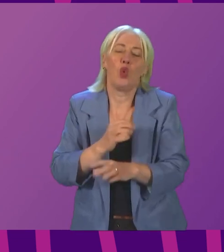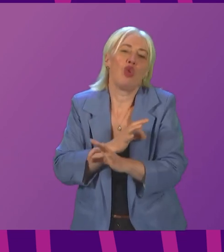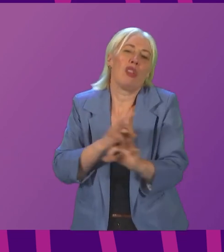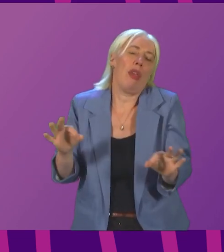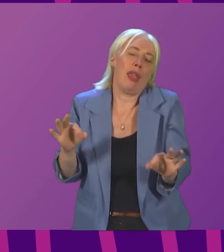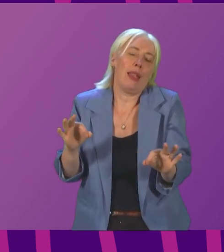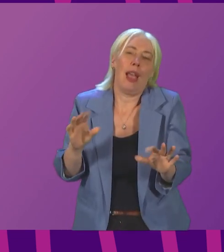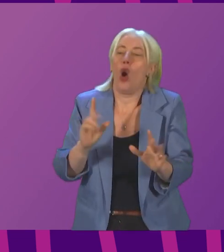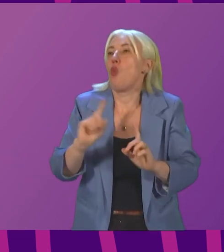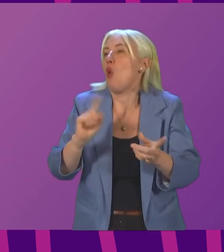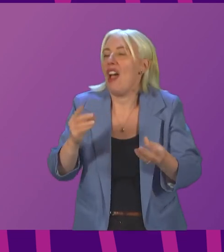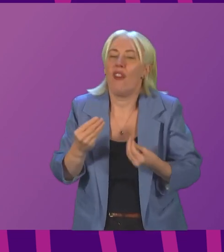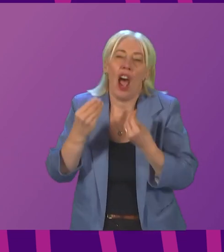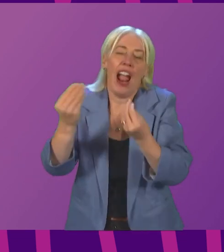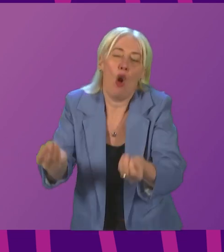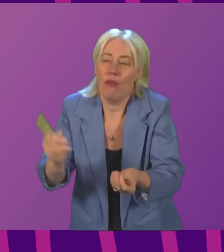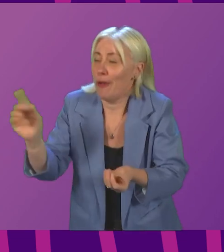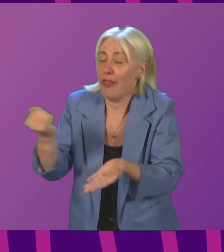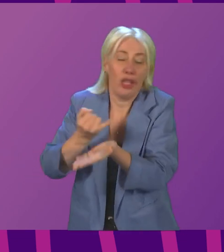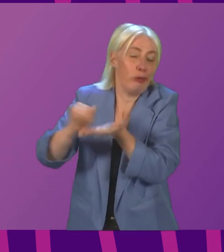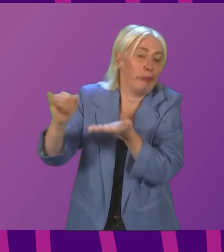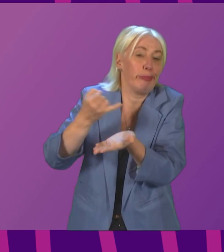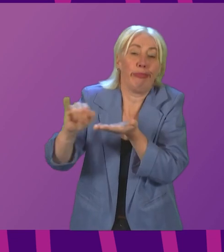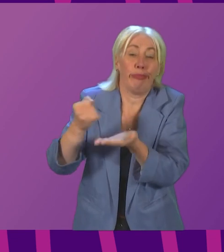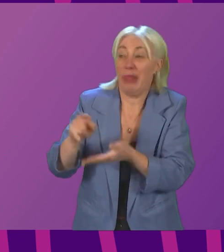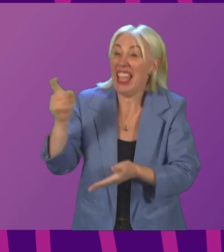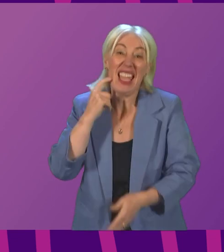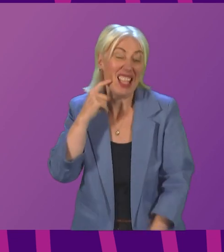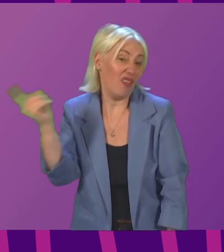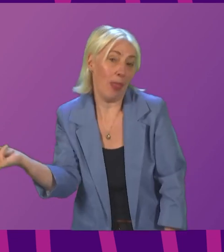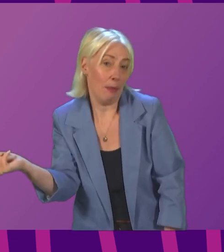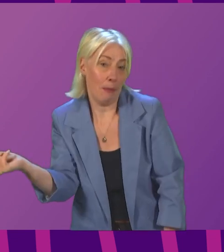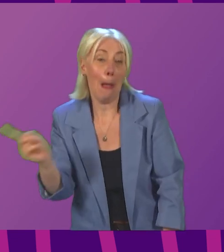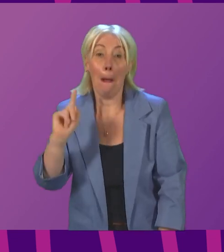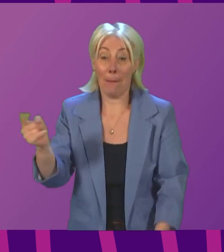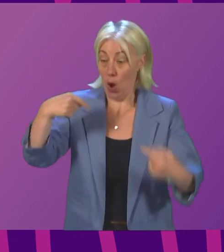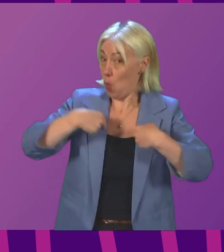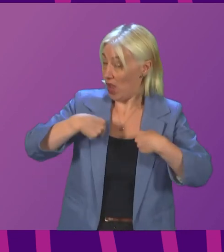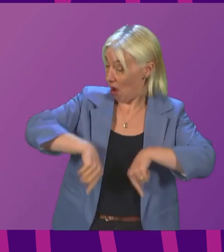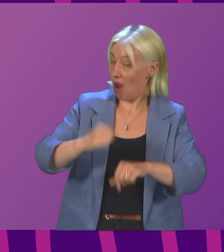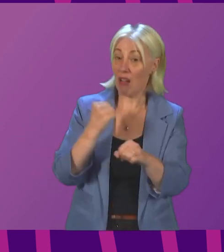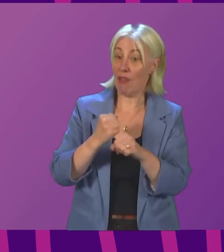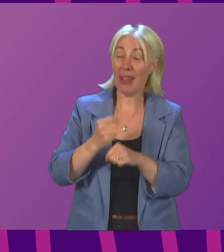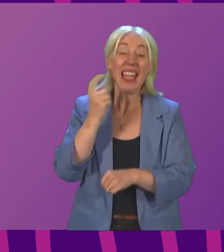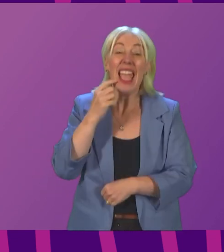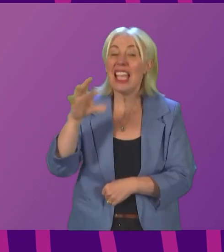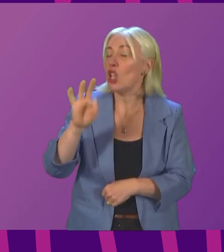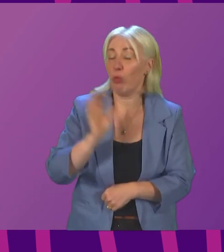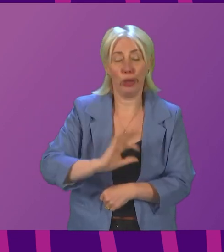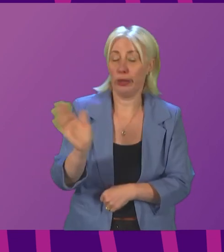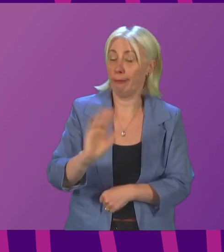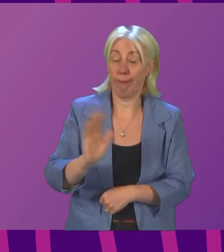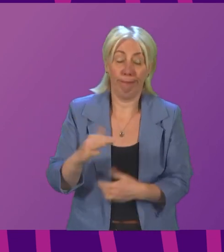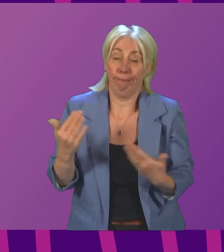everything that we put forward is opposed. That is an easy option. But when you're in government, there are no easy options, particularly